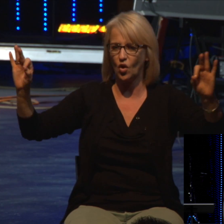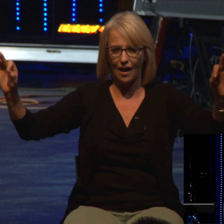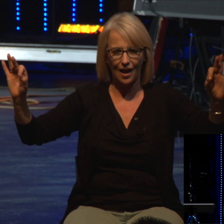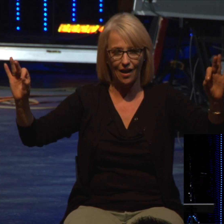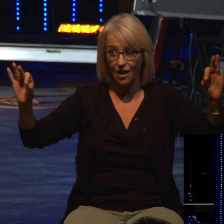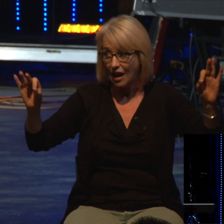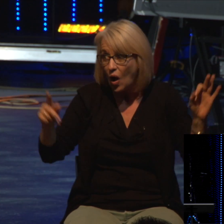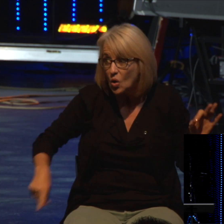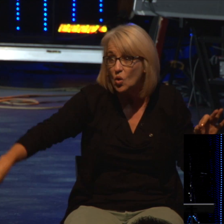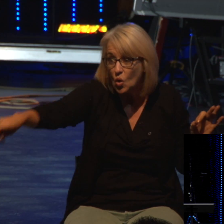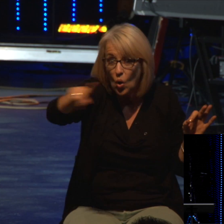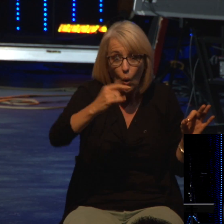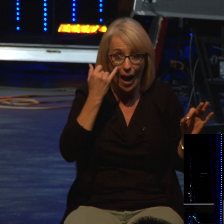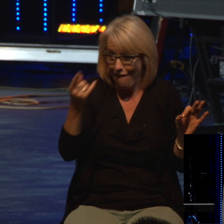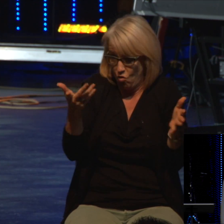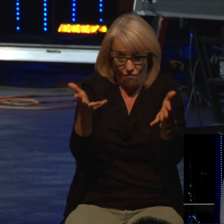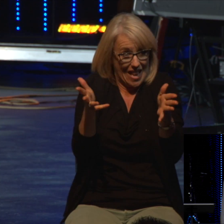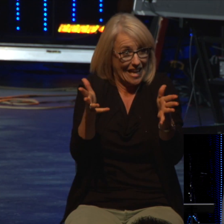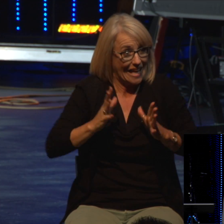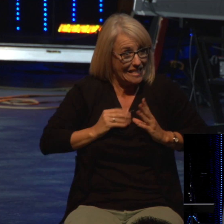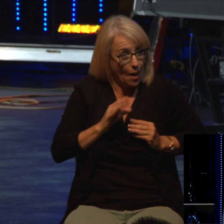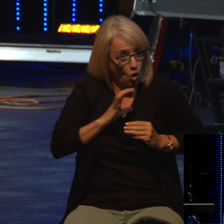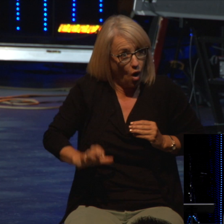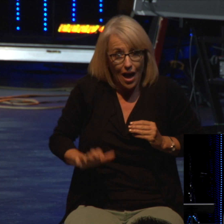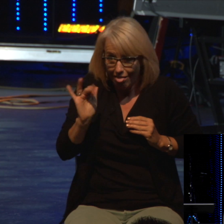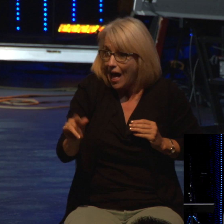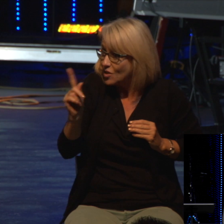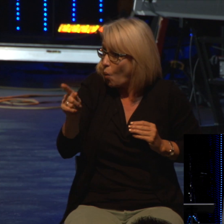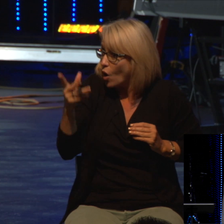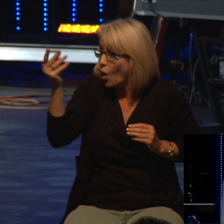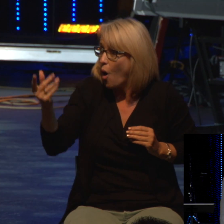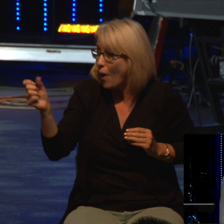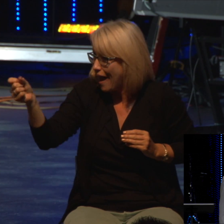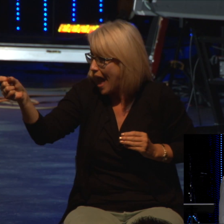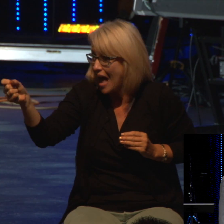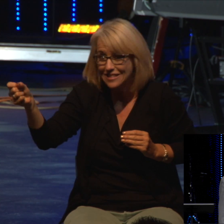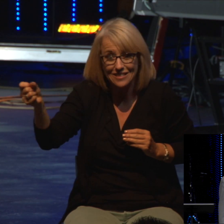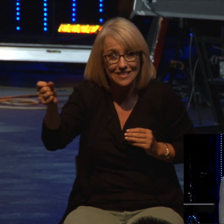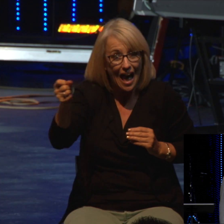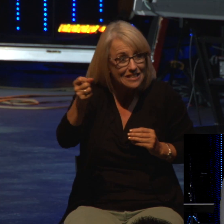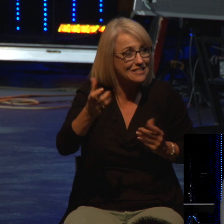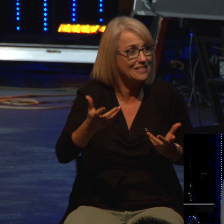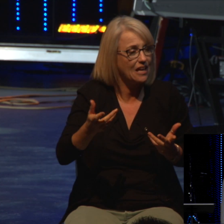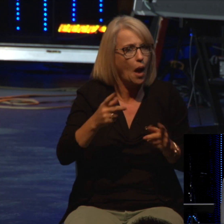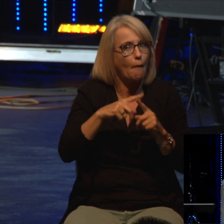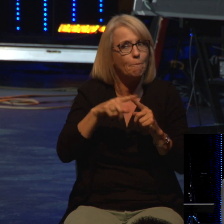bound for that kingdom if you have accepted Christ. But along the road of life, we get a few